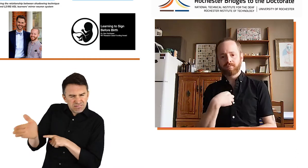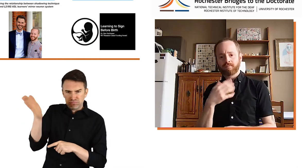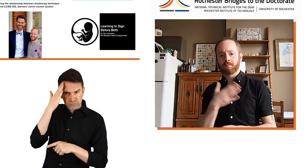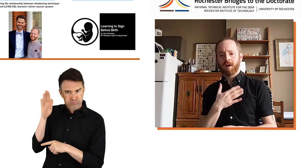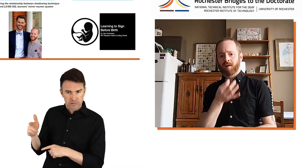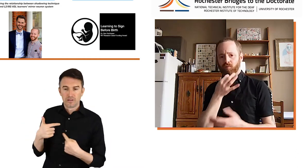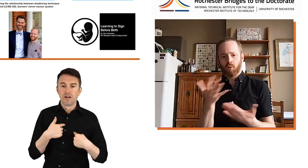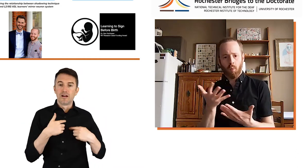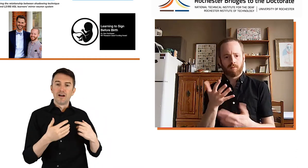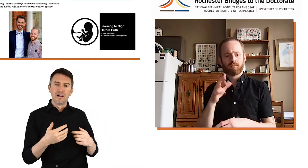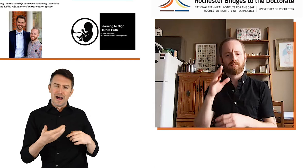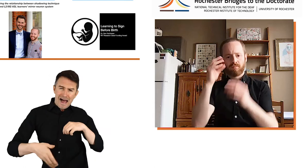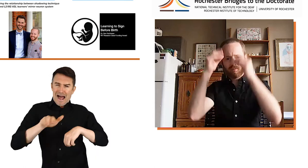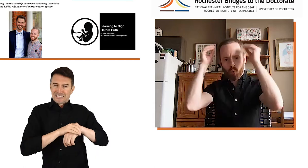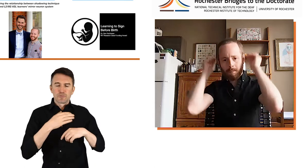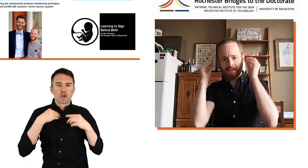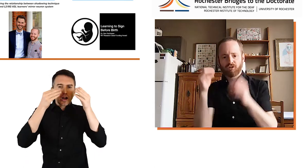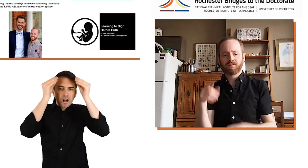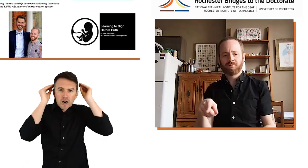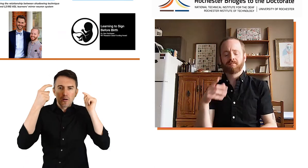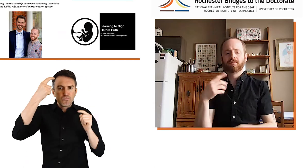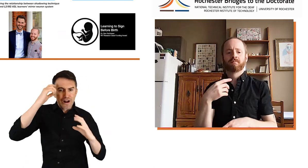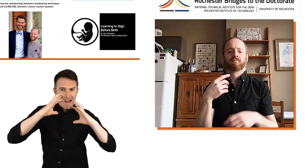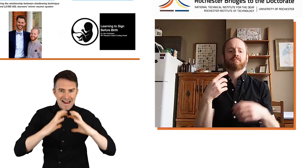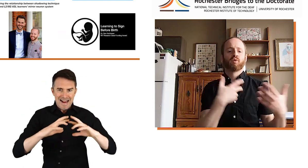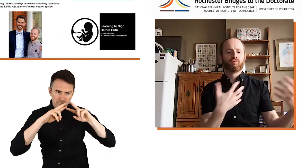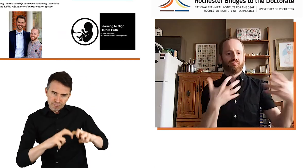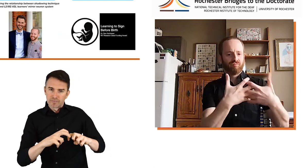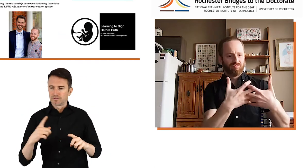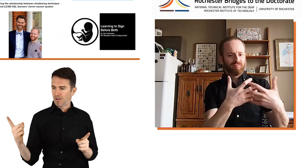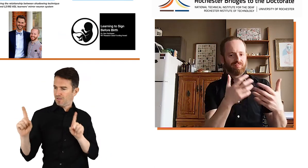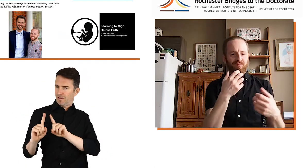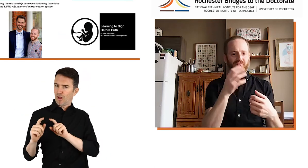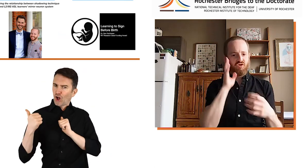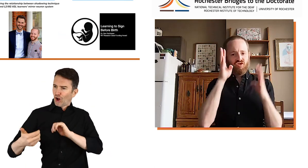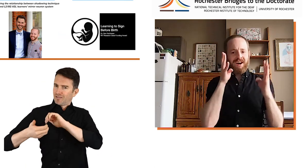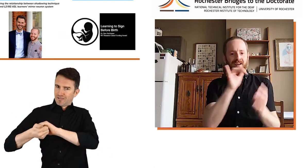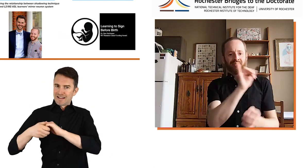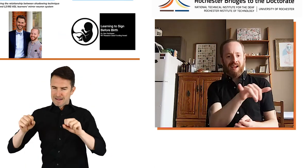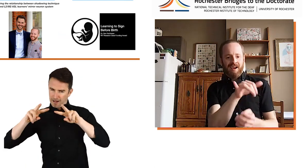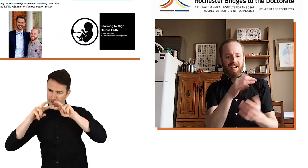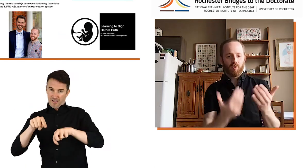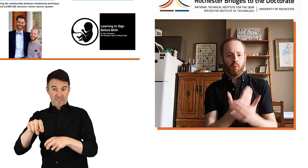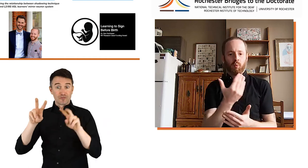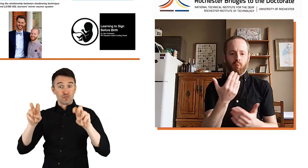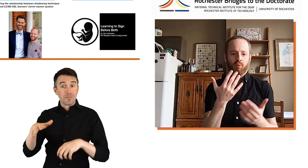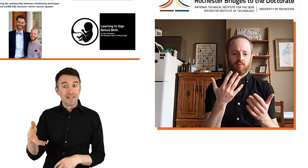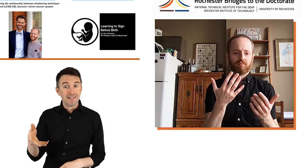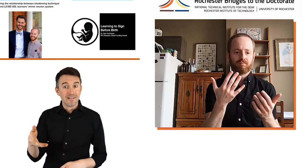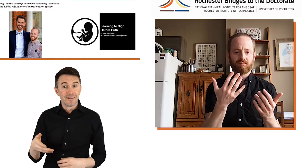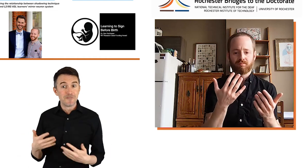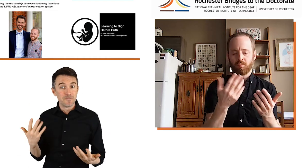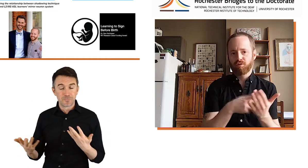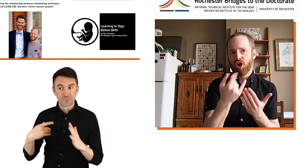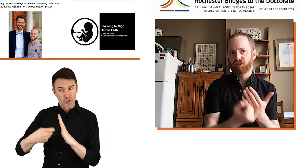in that field. And then, of course, my expertise is in neuroimaging. And so we are combining and creating